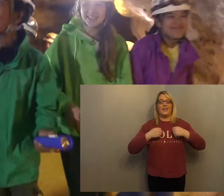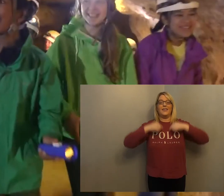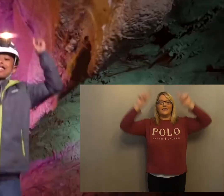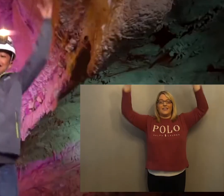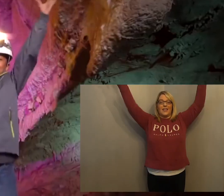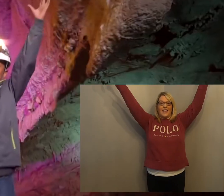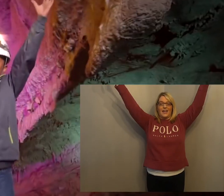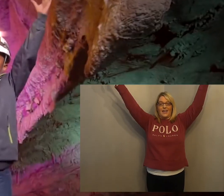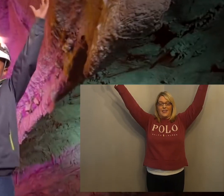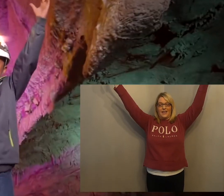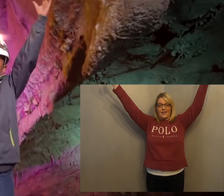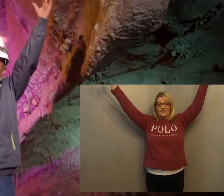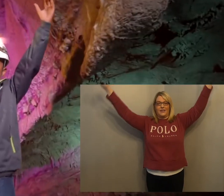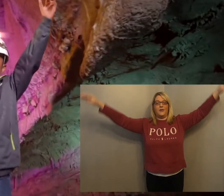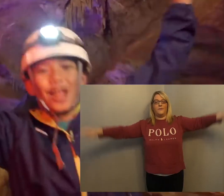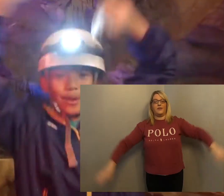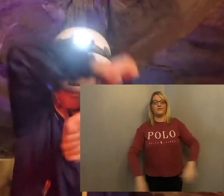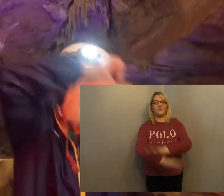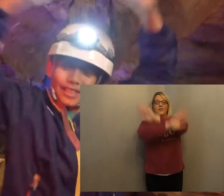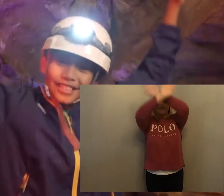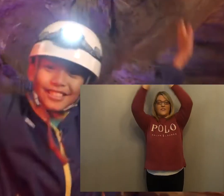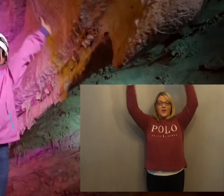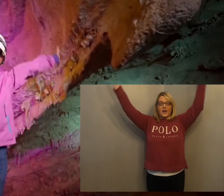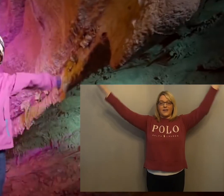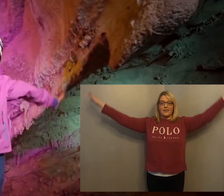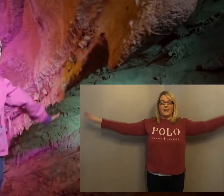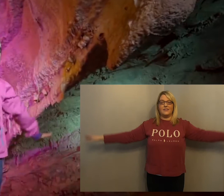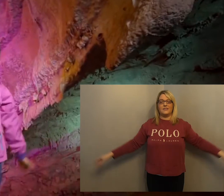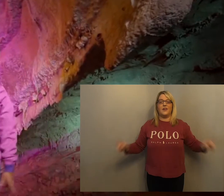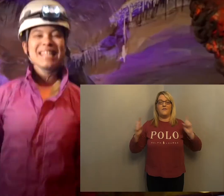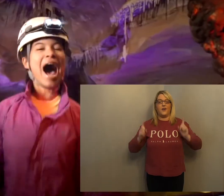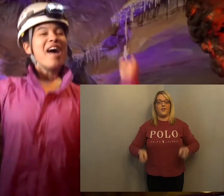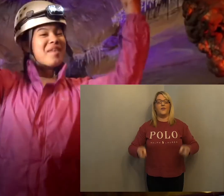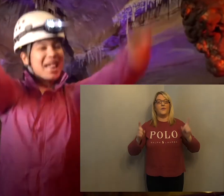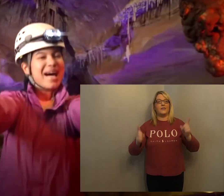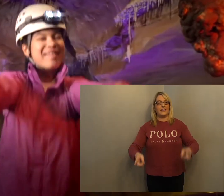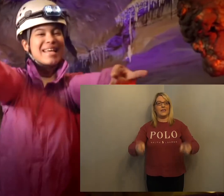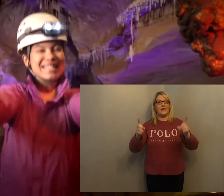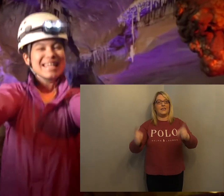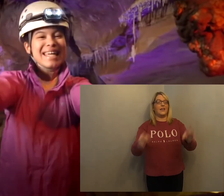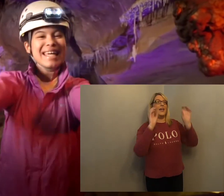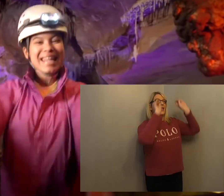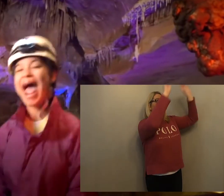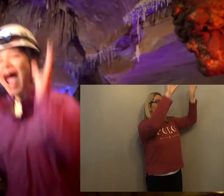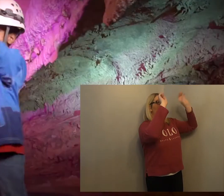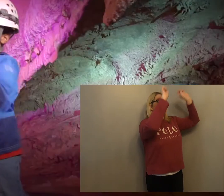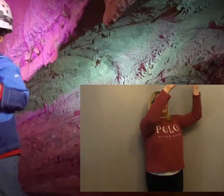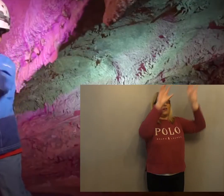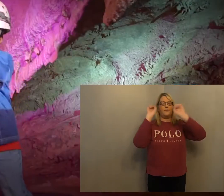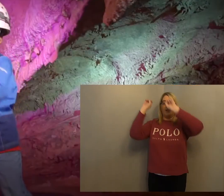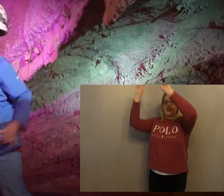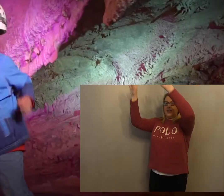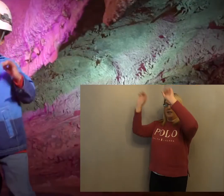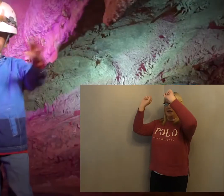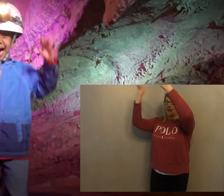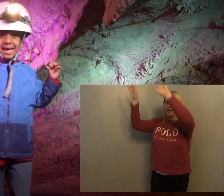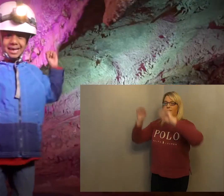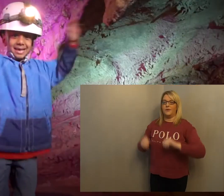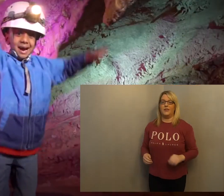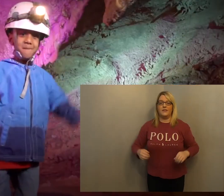He is the light that breaks through the darkness. Follow his lead and light it up, light it up.